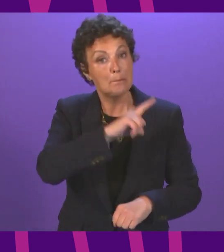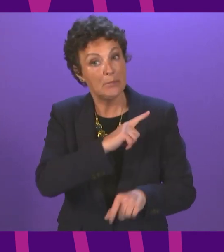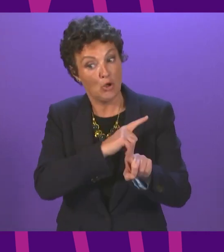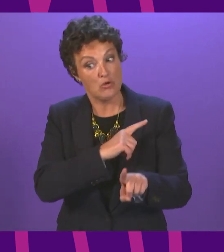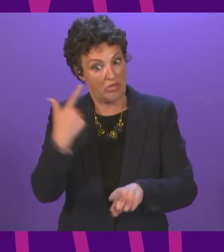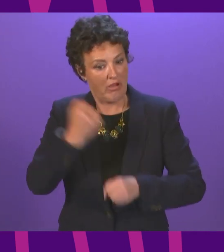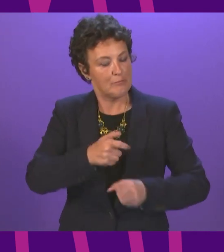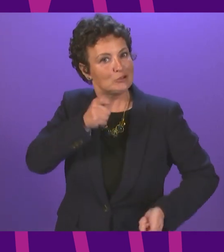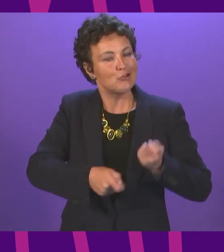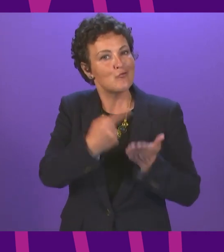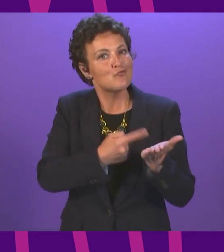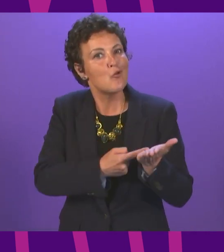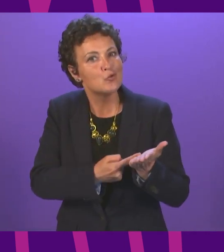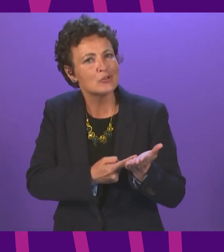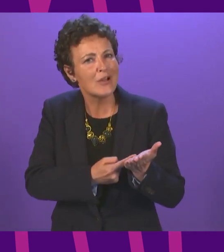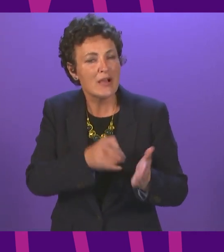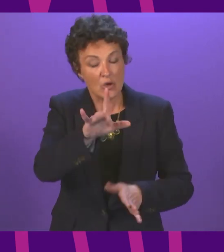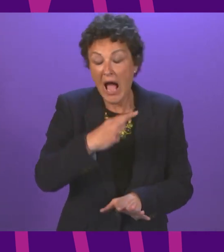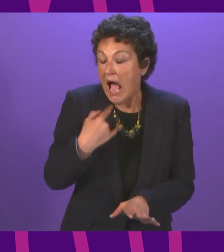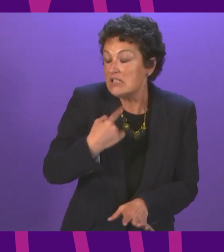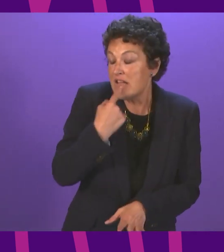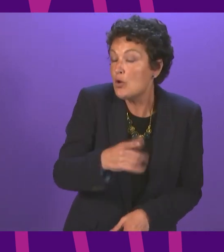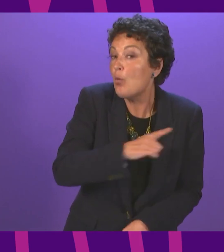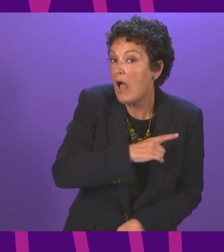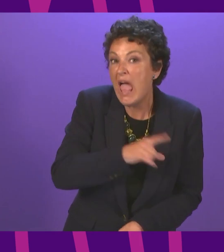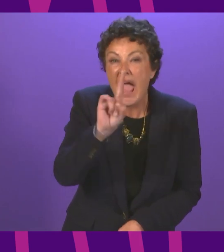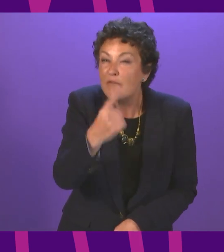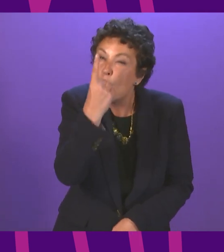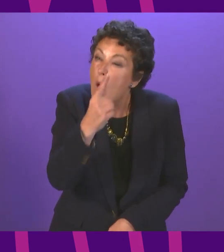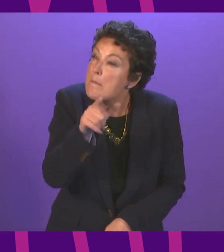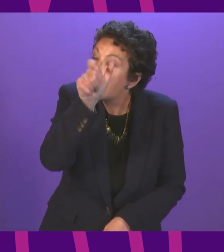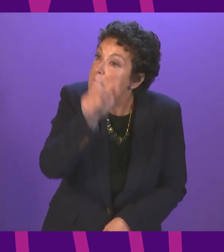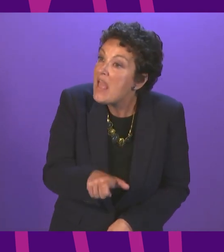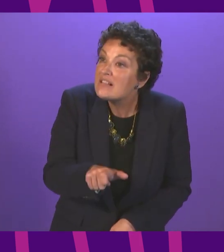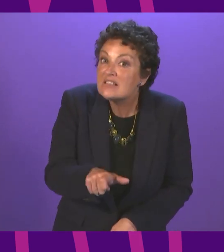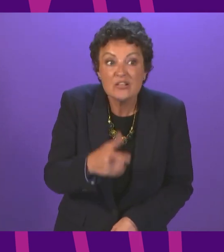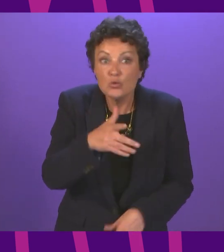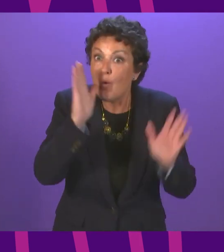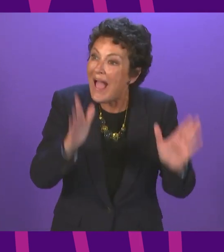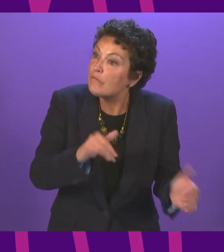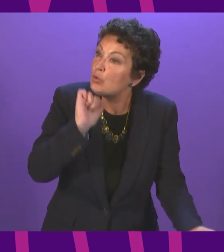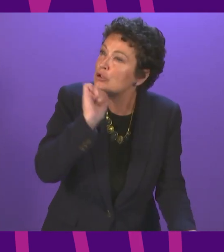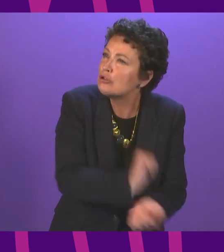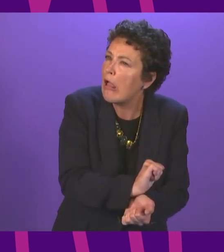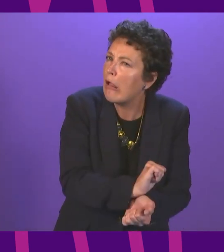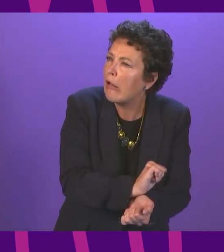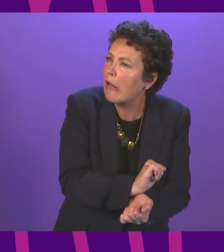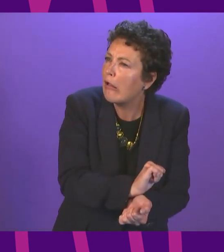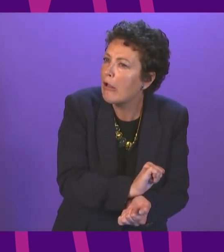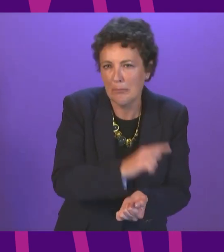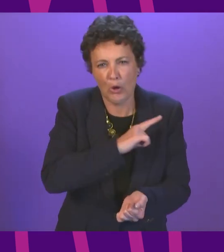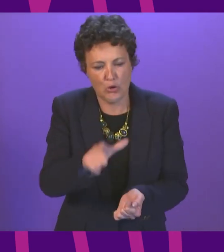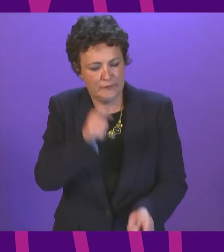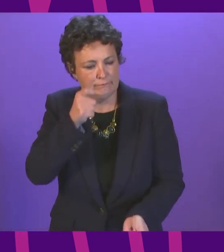one person, we really have to ask ourselves, what message does that send to the tens of thousands of victims of abuse,